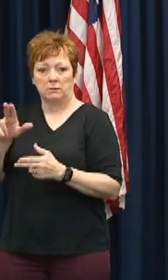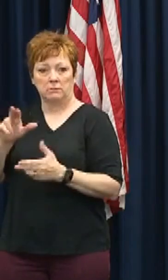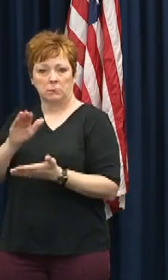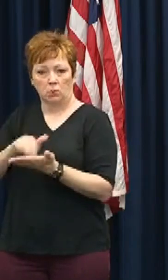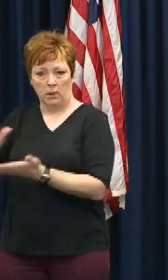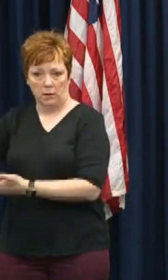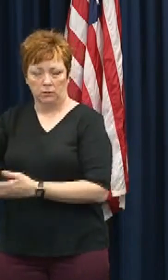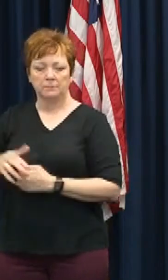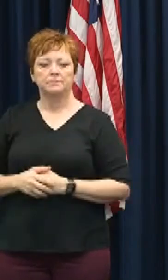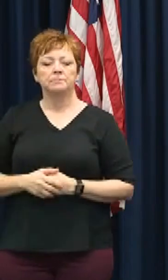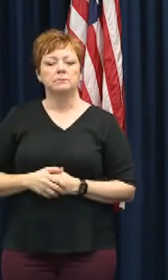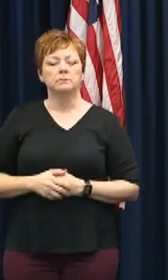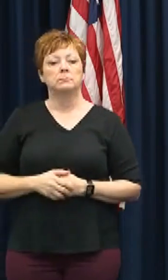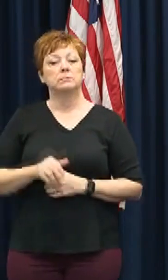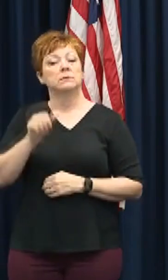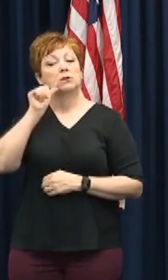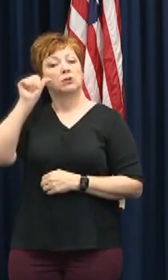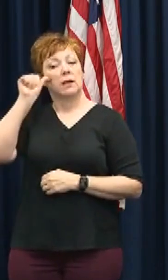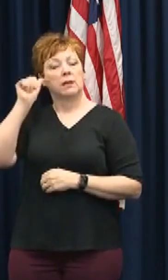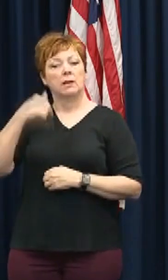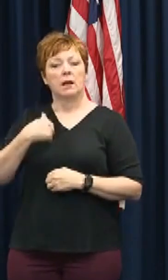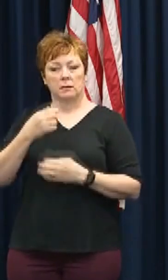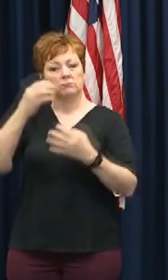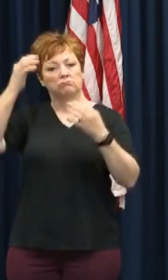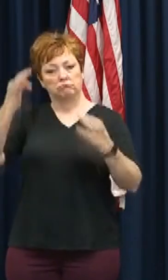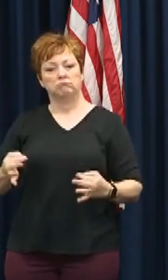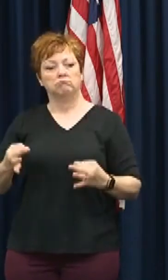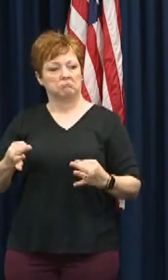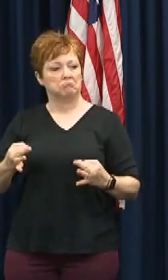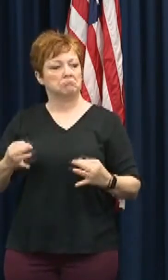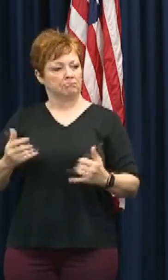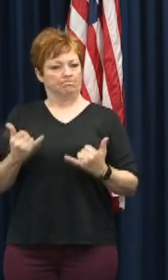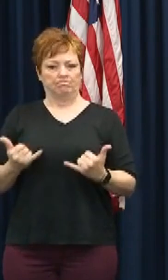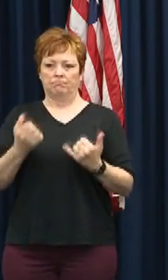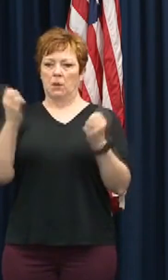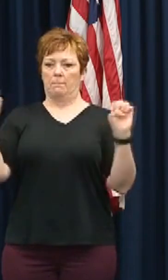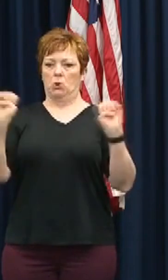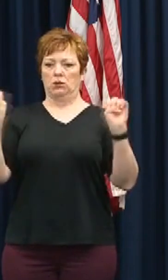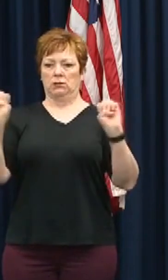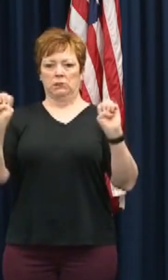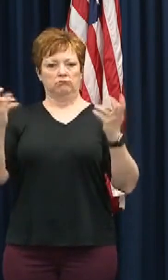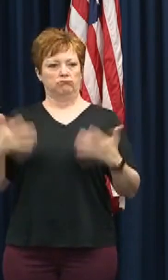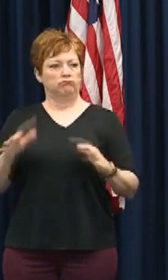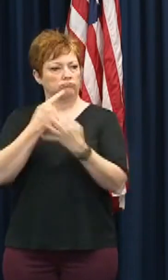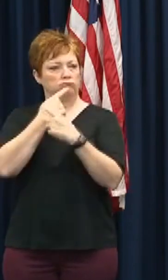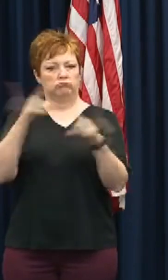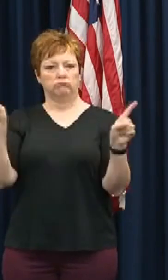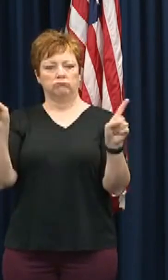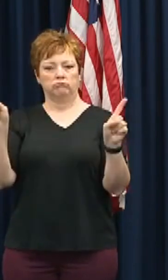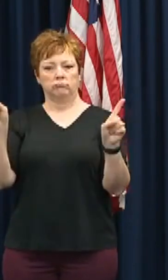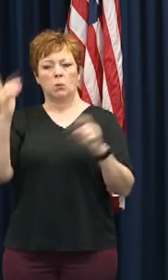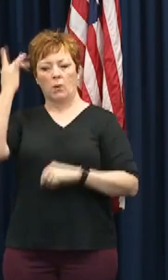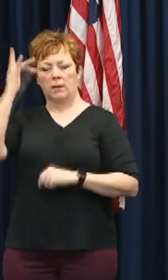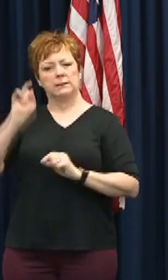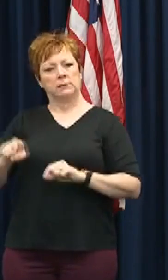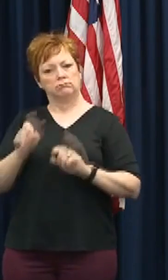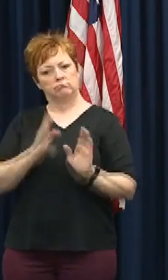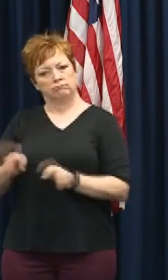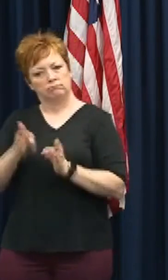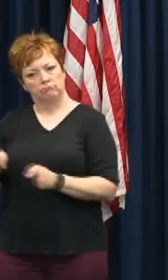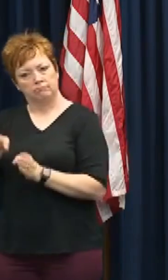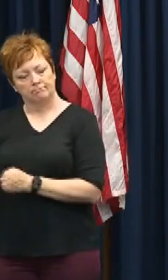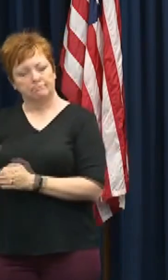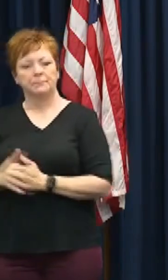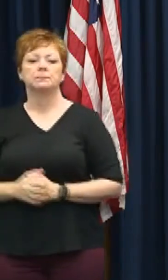emergency early yesterday morning in order to get our preparations underway. In talking with Congressman Byrne, as well as